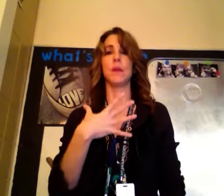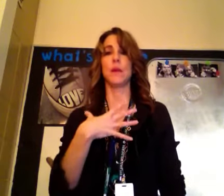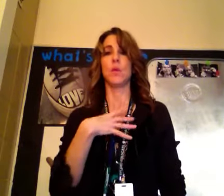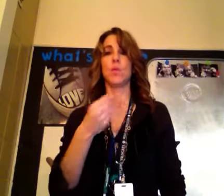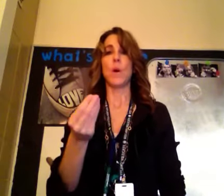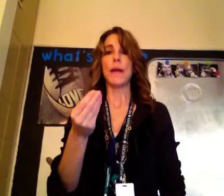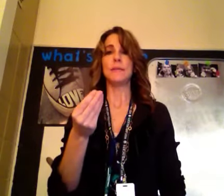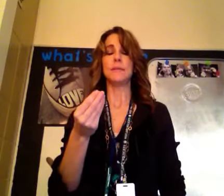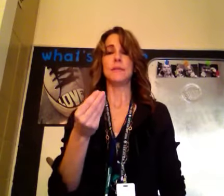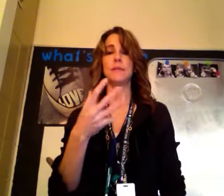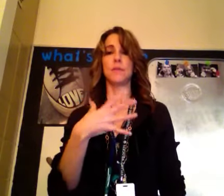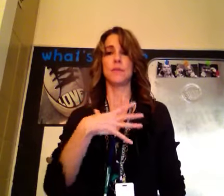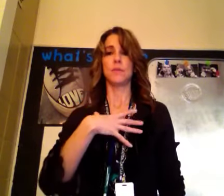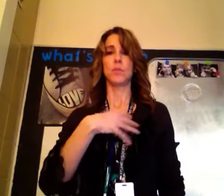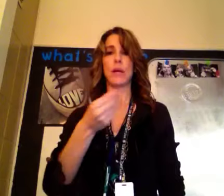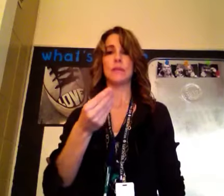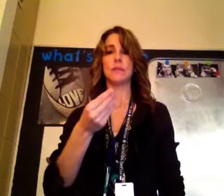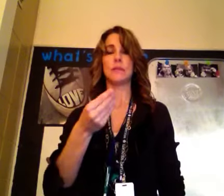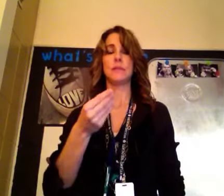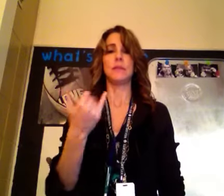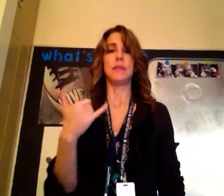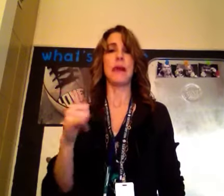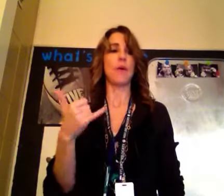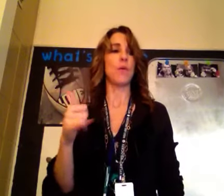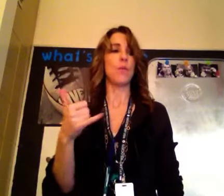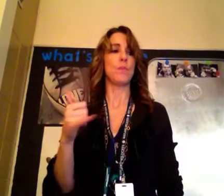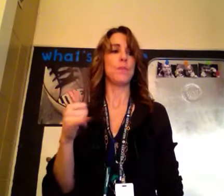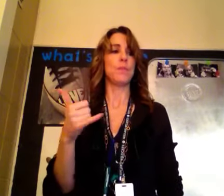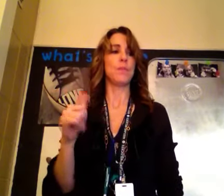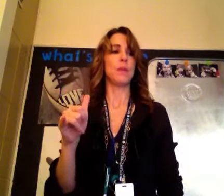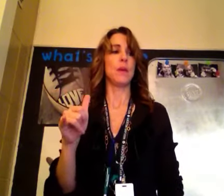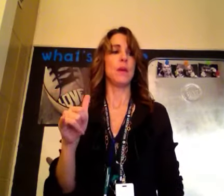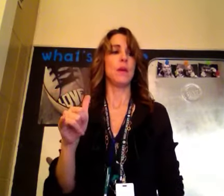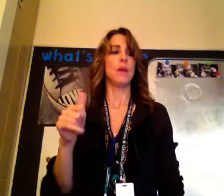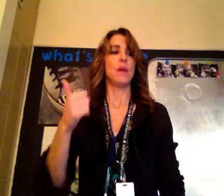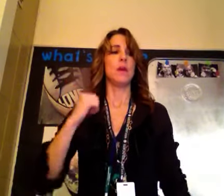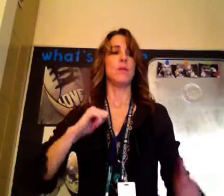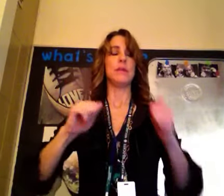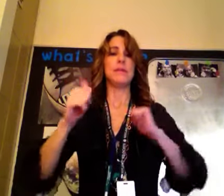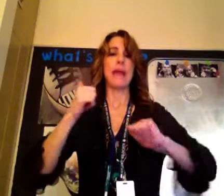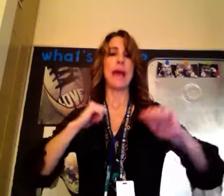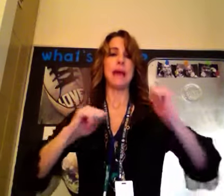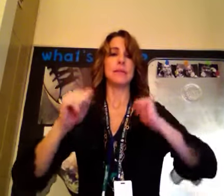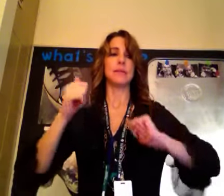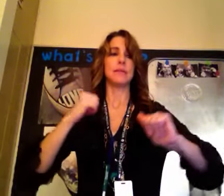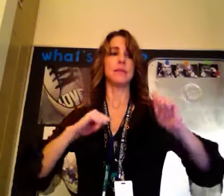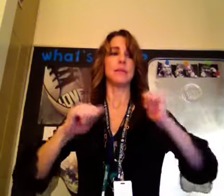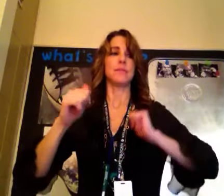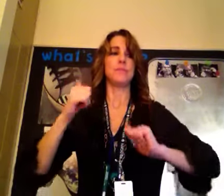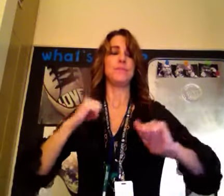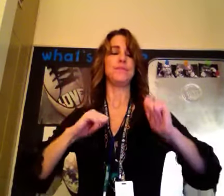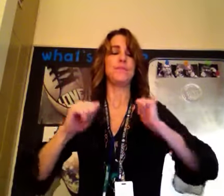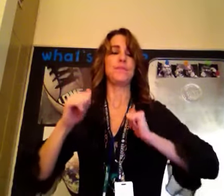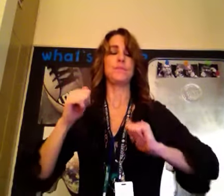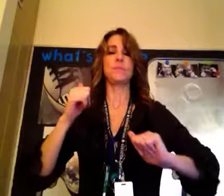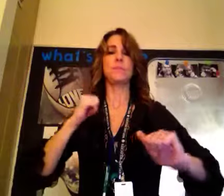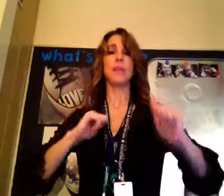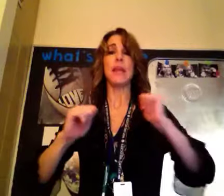white, yellow. We did act, an